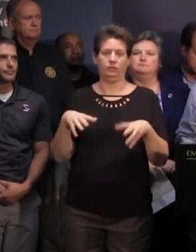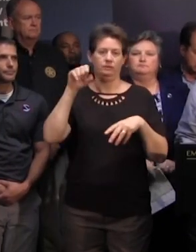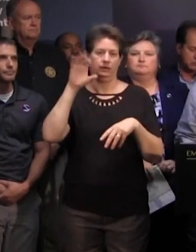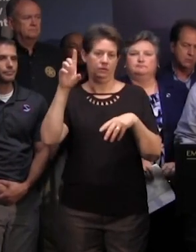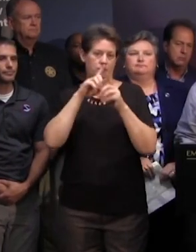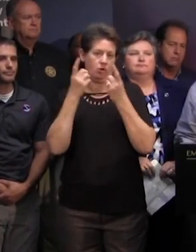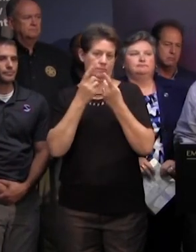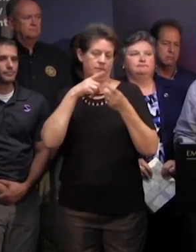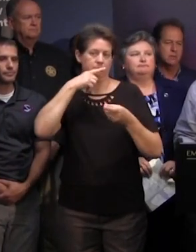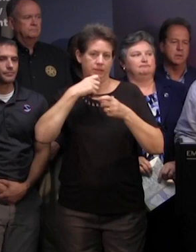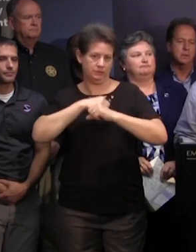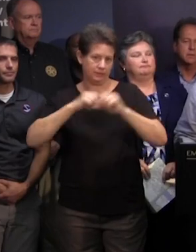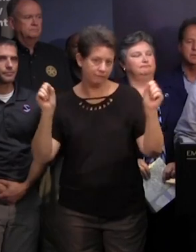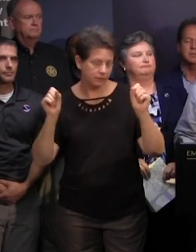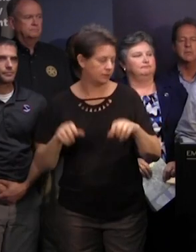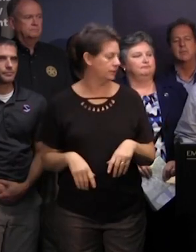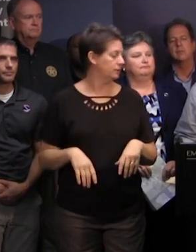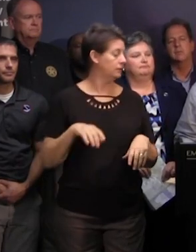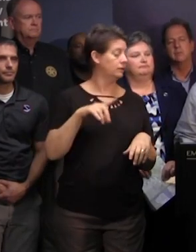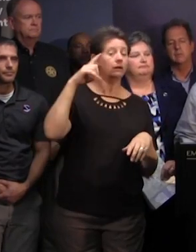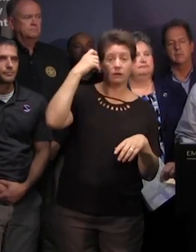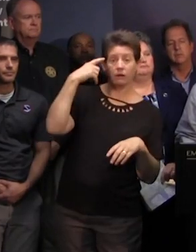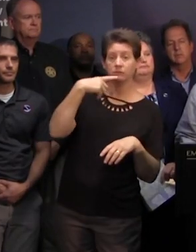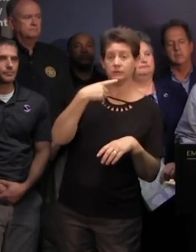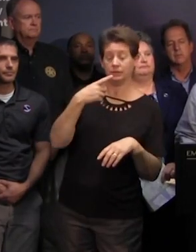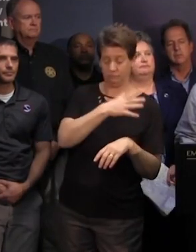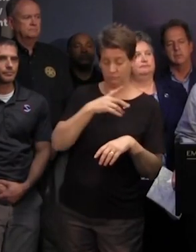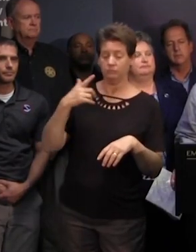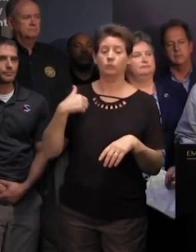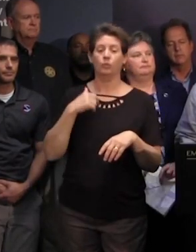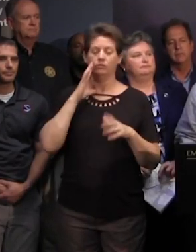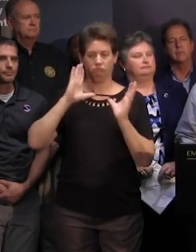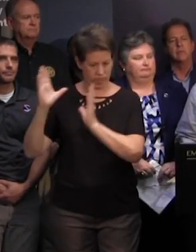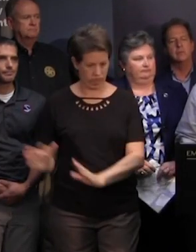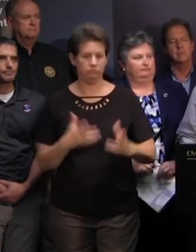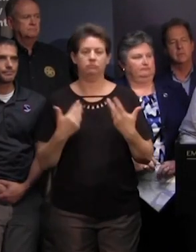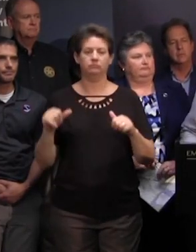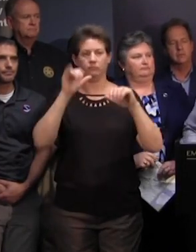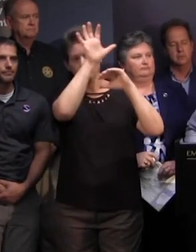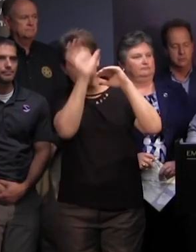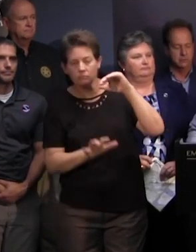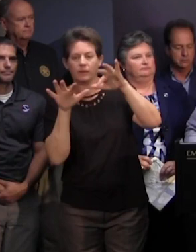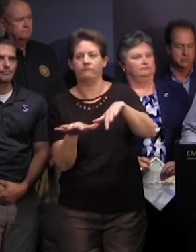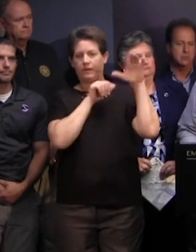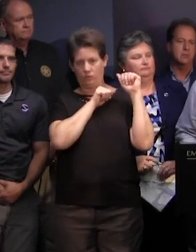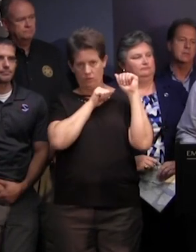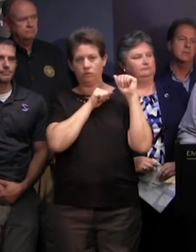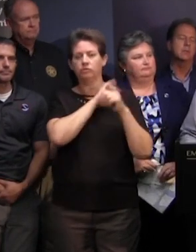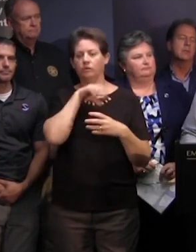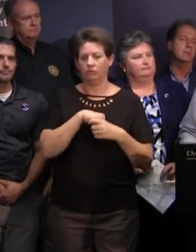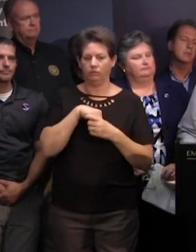department of public safety uh as the governor stated we are planning for a full coastal evacuation including the four